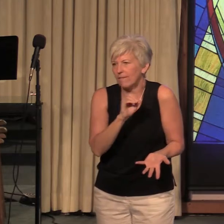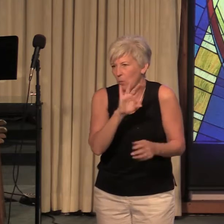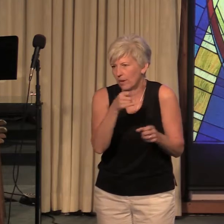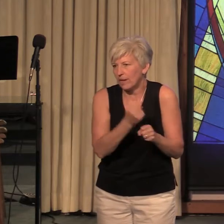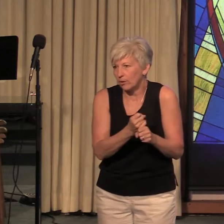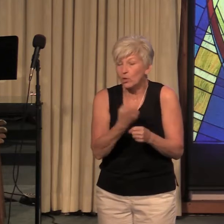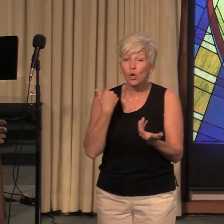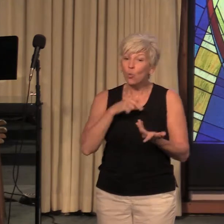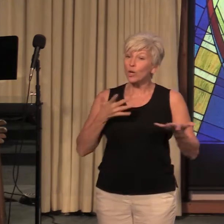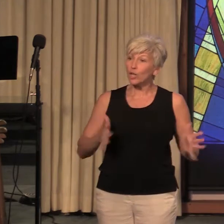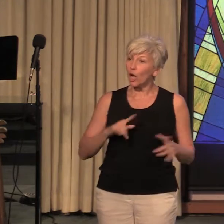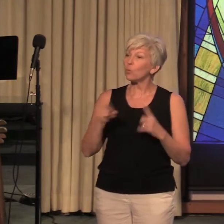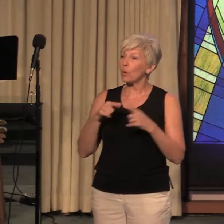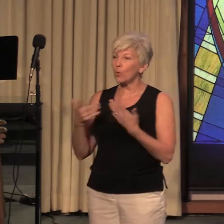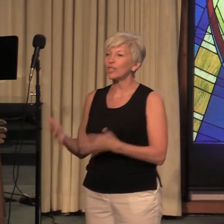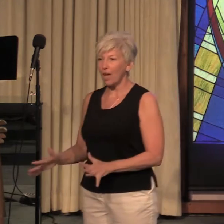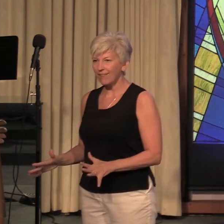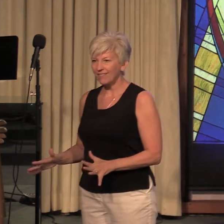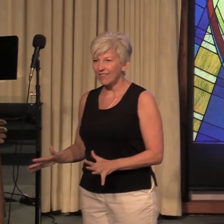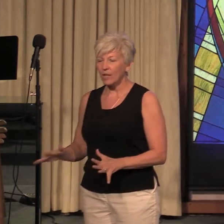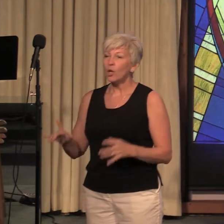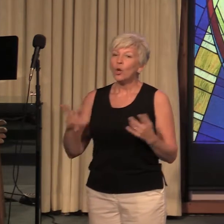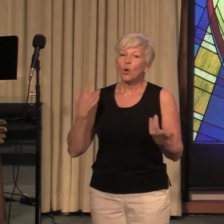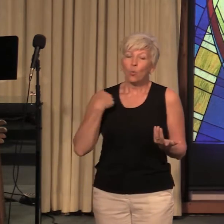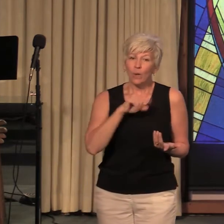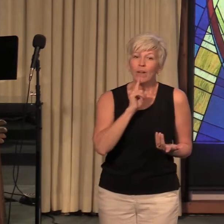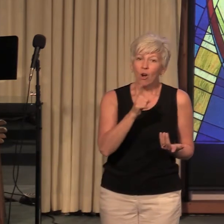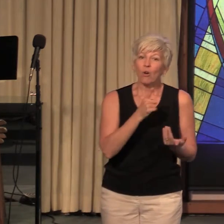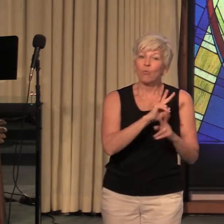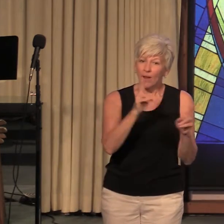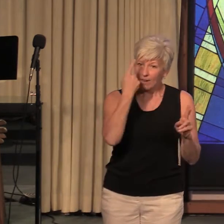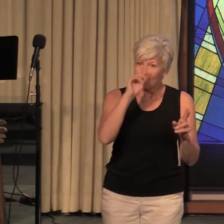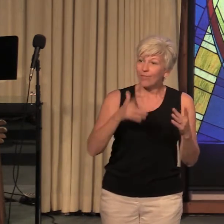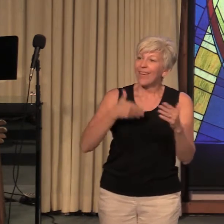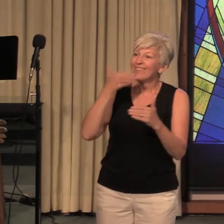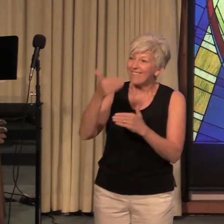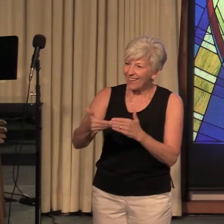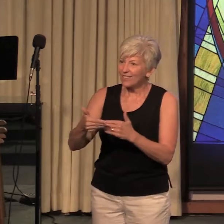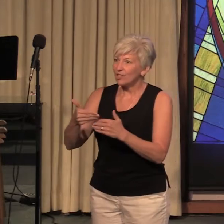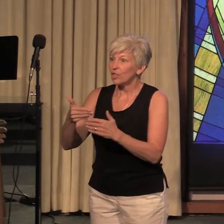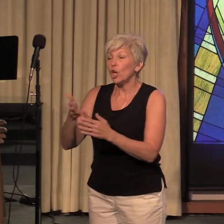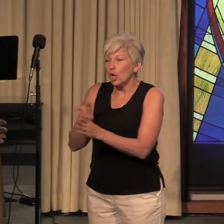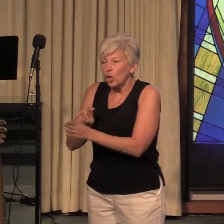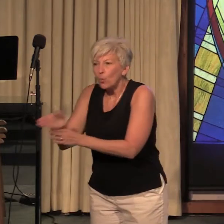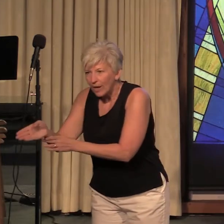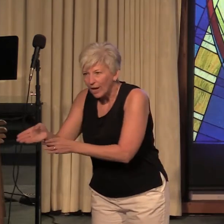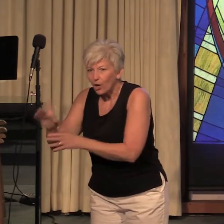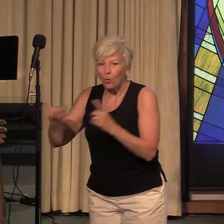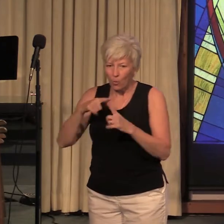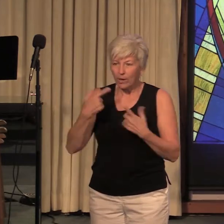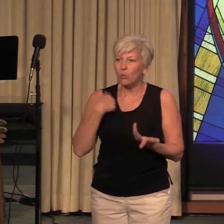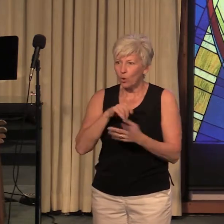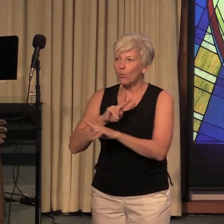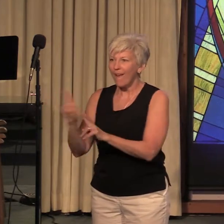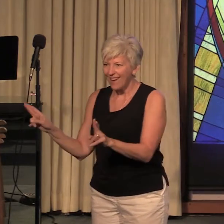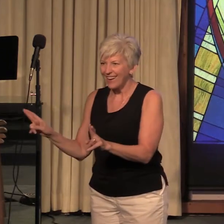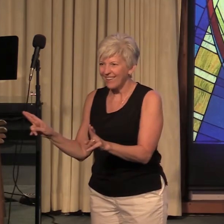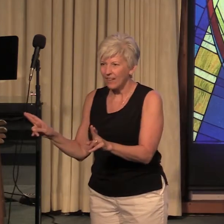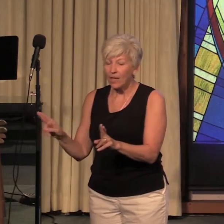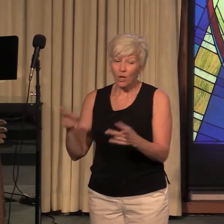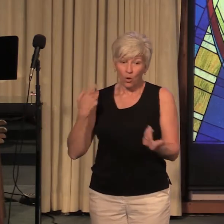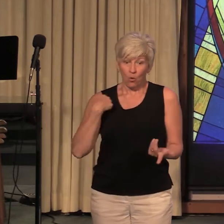We're done when we're done. We're ready for that next career when we're ready for that next career. We're ready for that next relationship